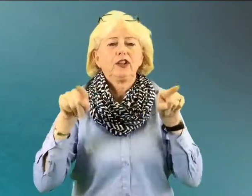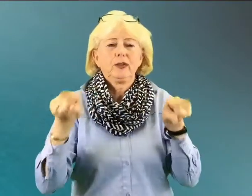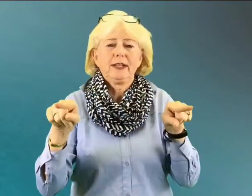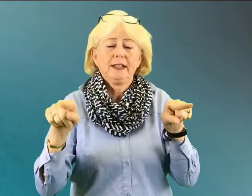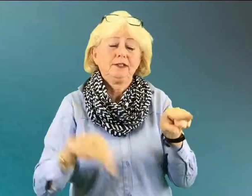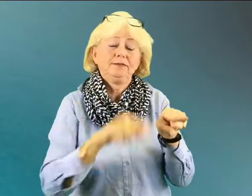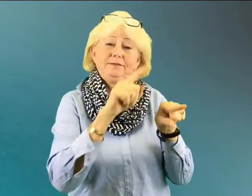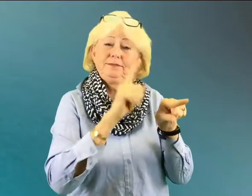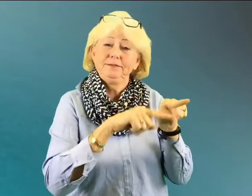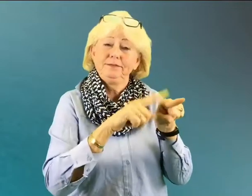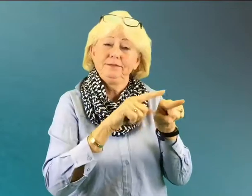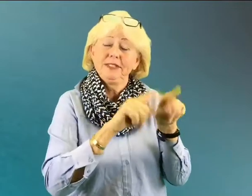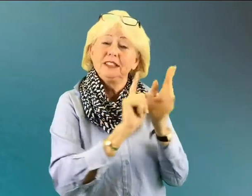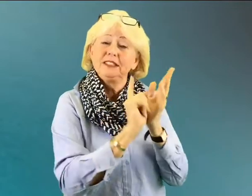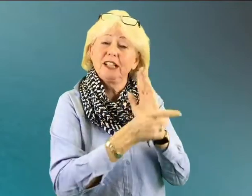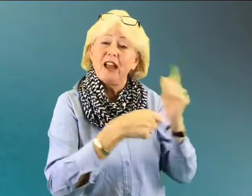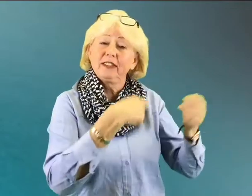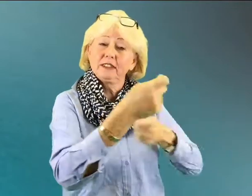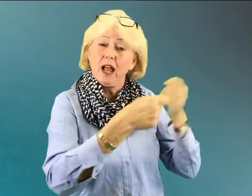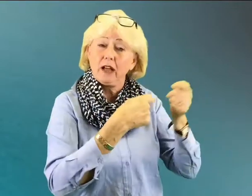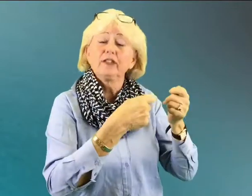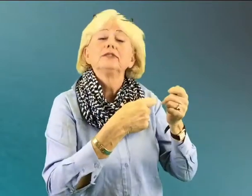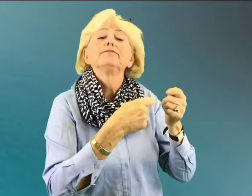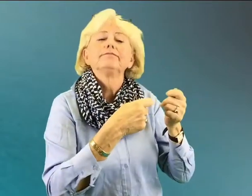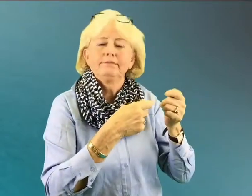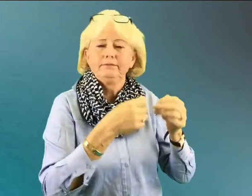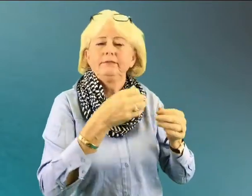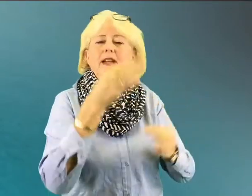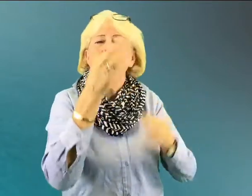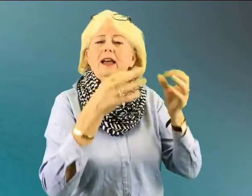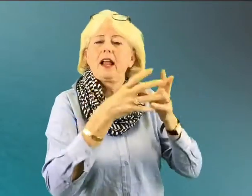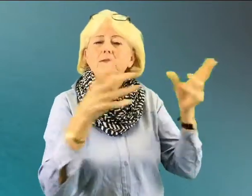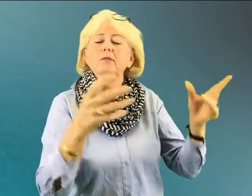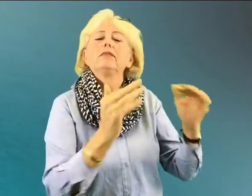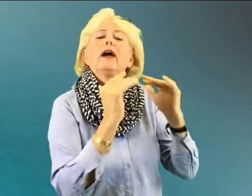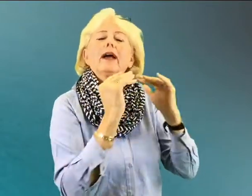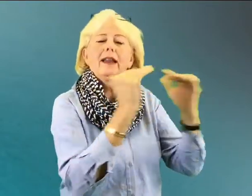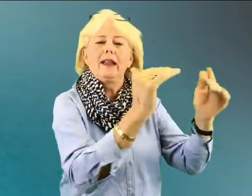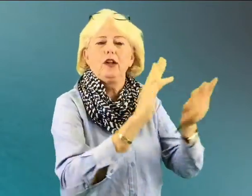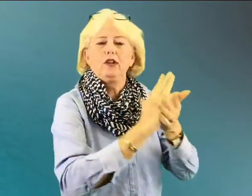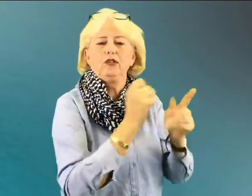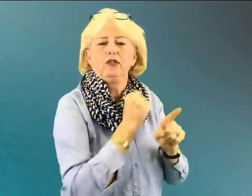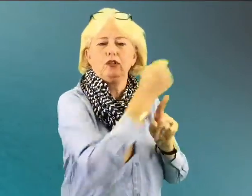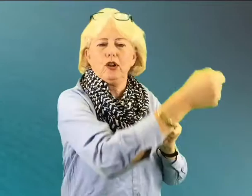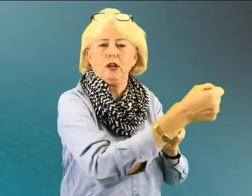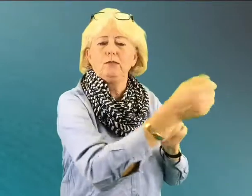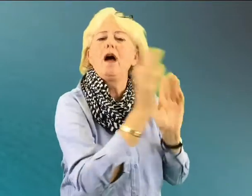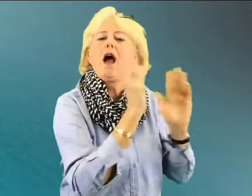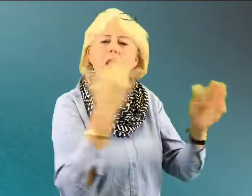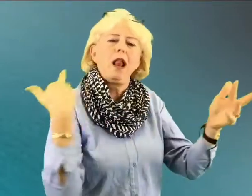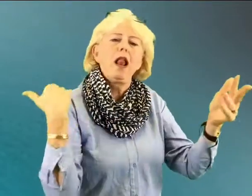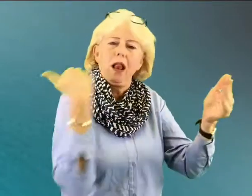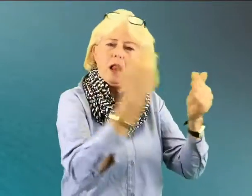dead, and dead, and I am dead, and